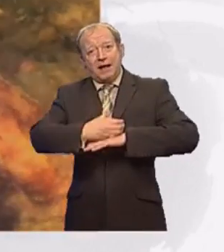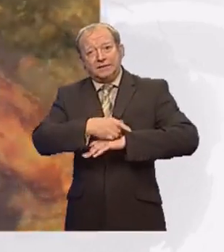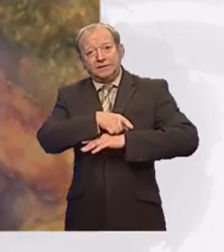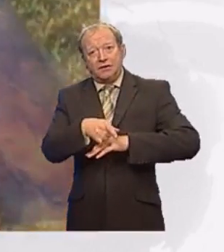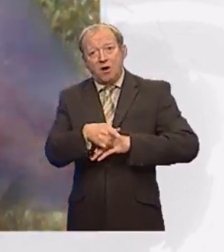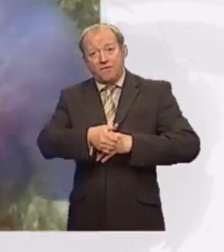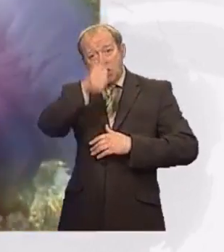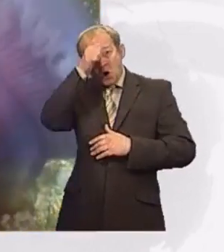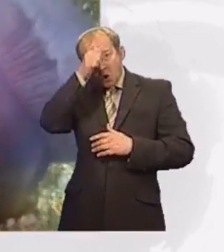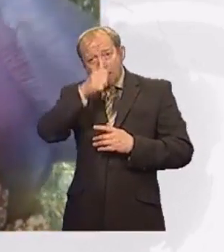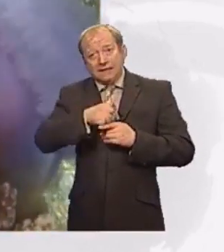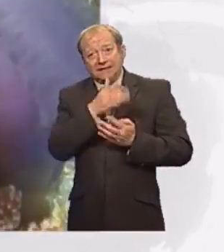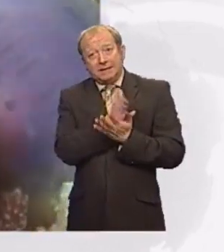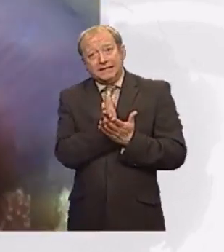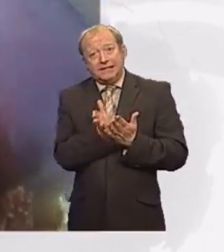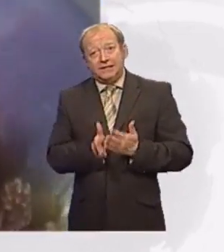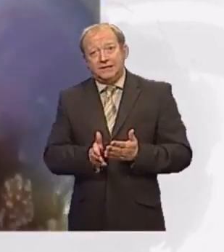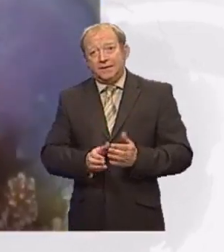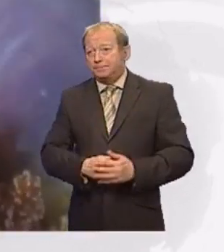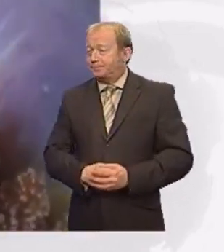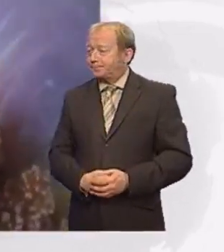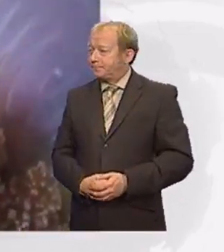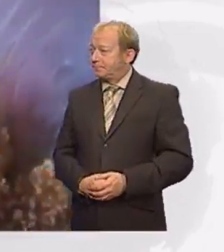species. Daniel Bircher, BBC News.